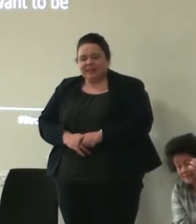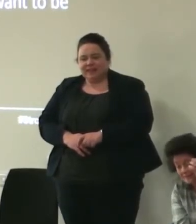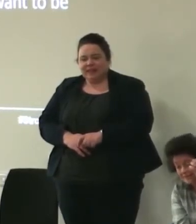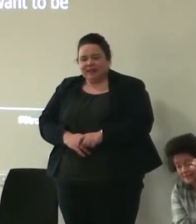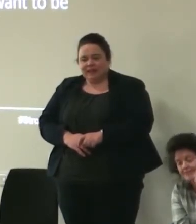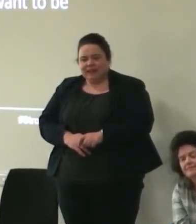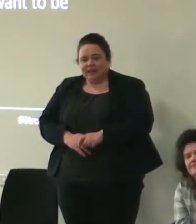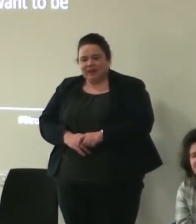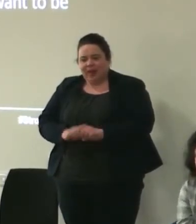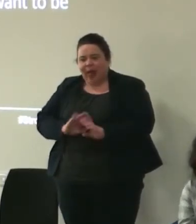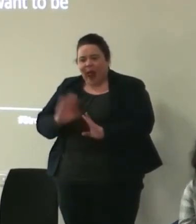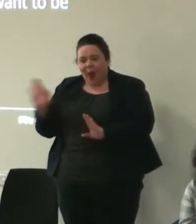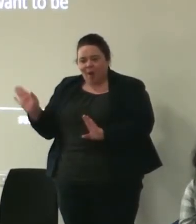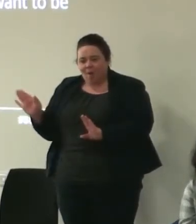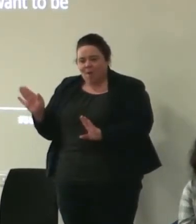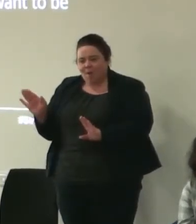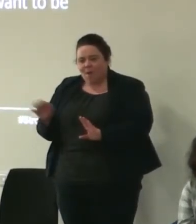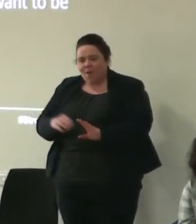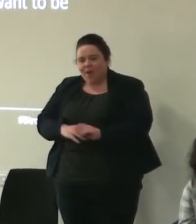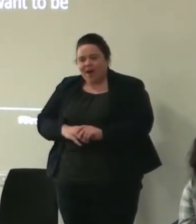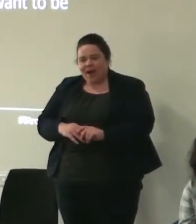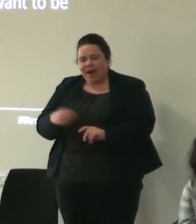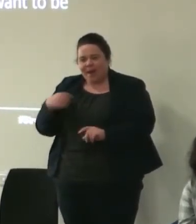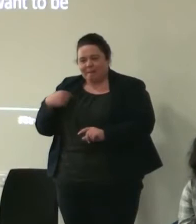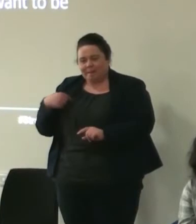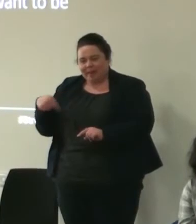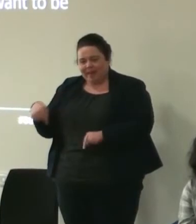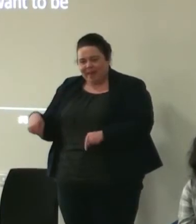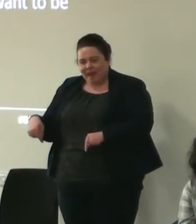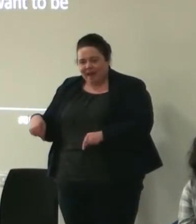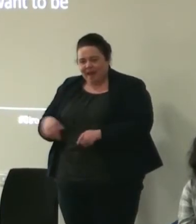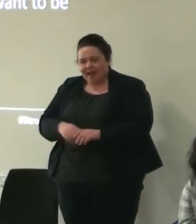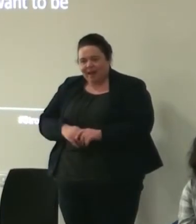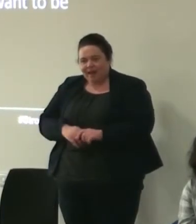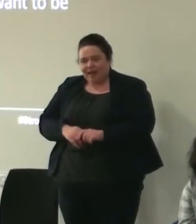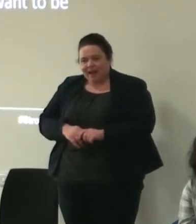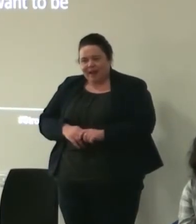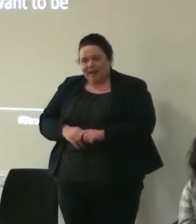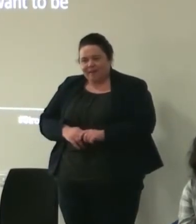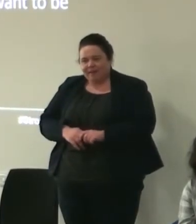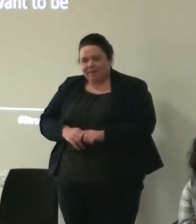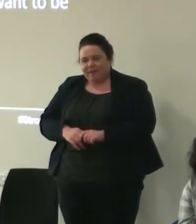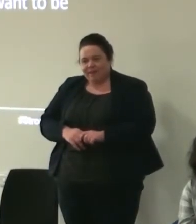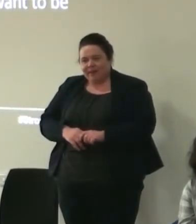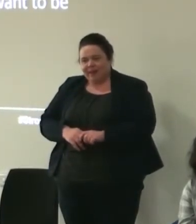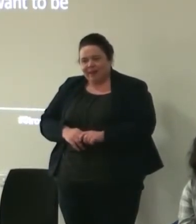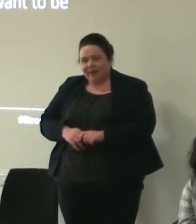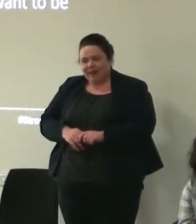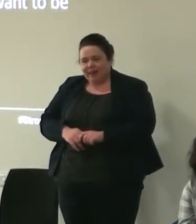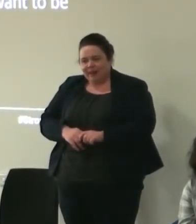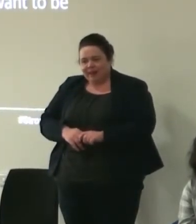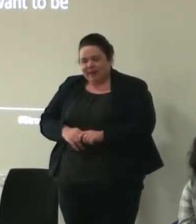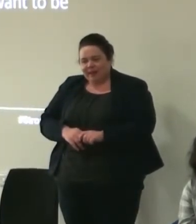hello I'm John I'm talking about what